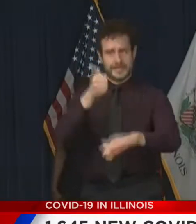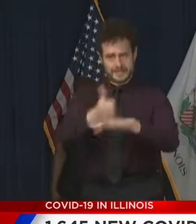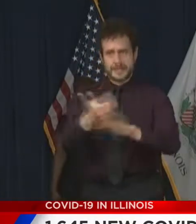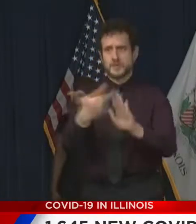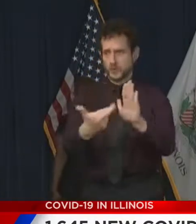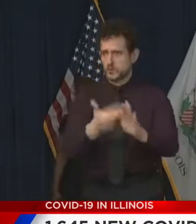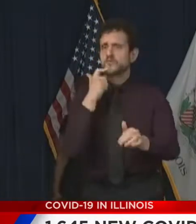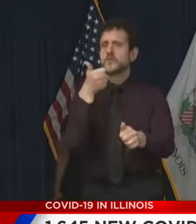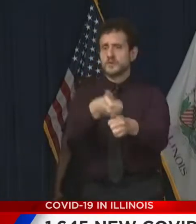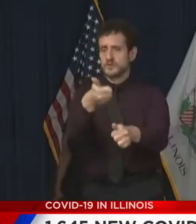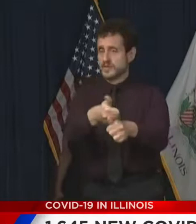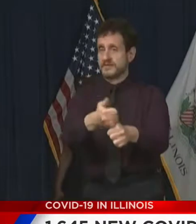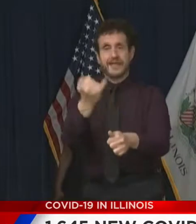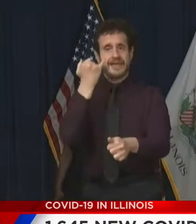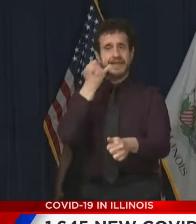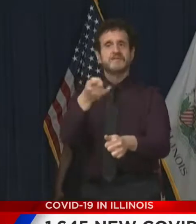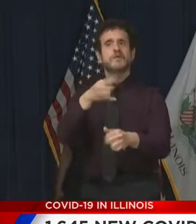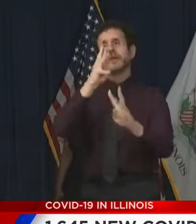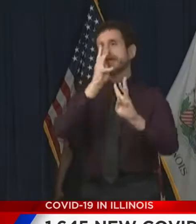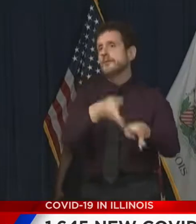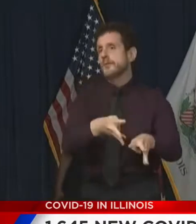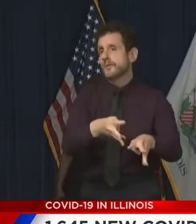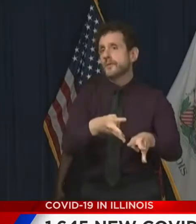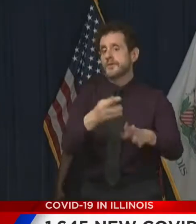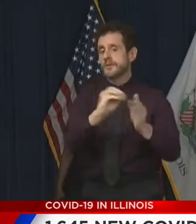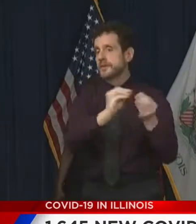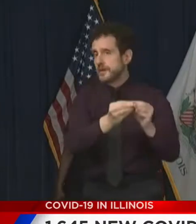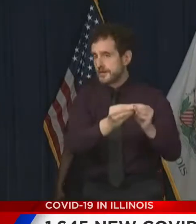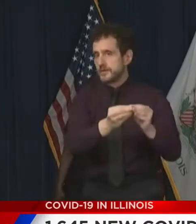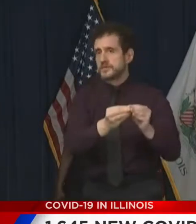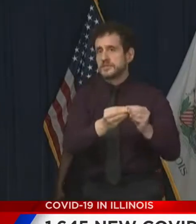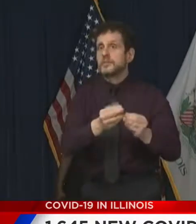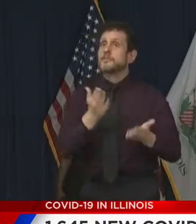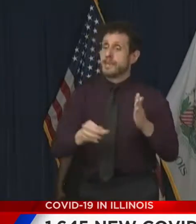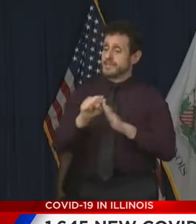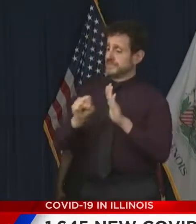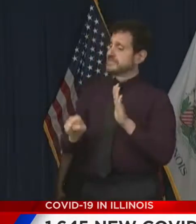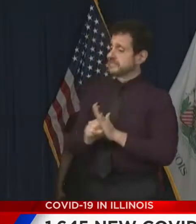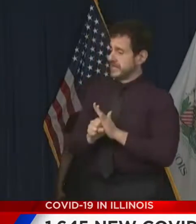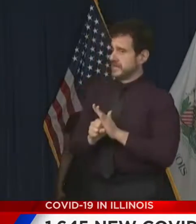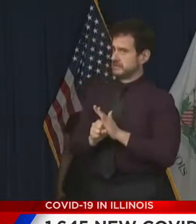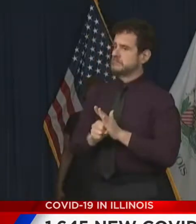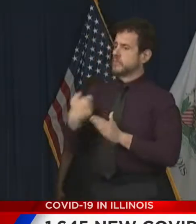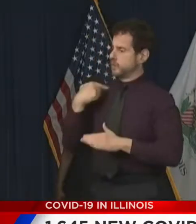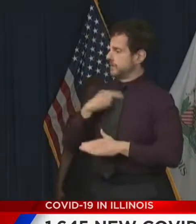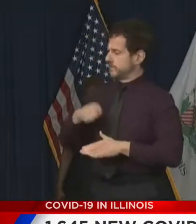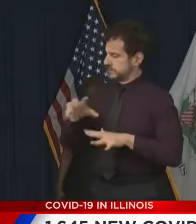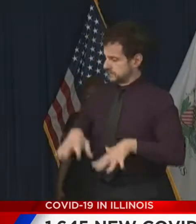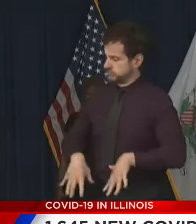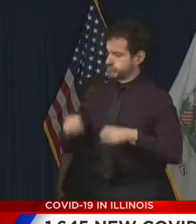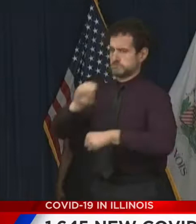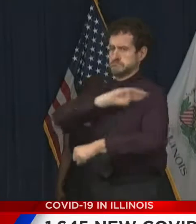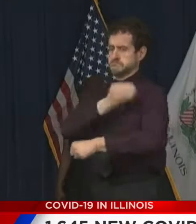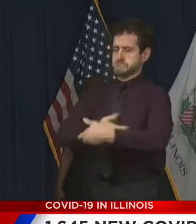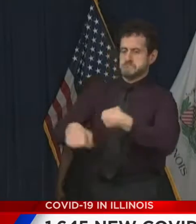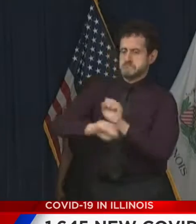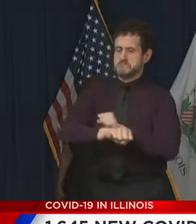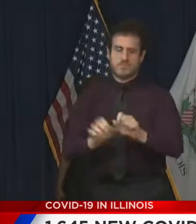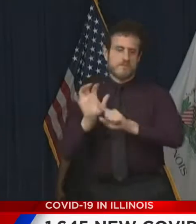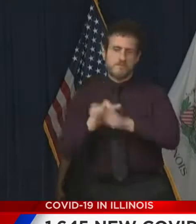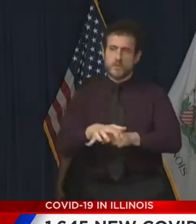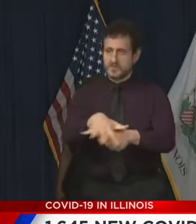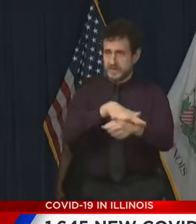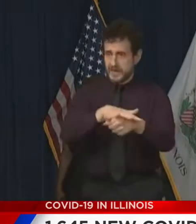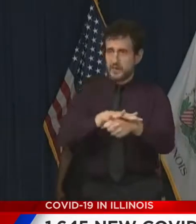Otherwise, it will only be a matter of time before the state will be forced to step in and roll things back on a